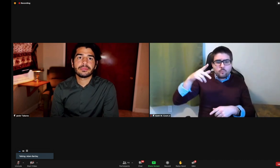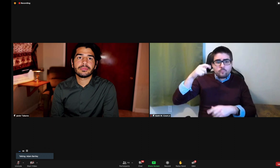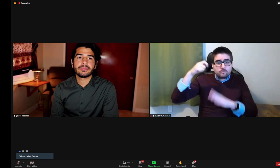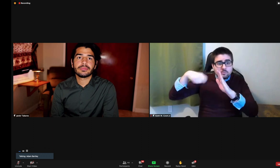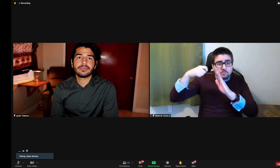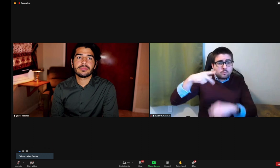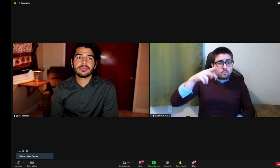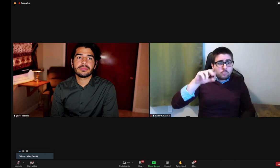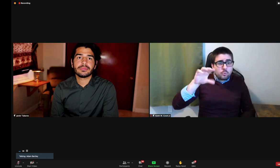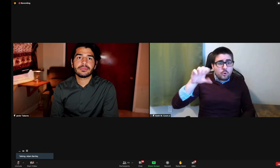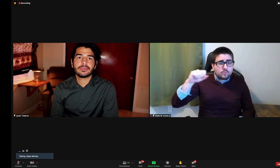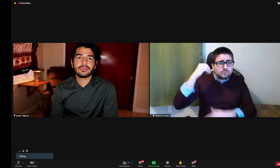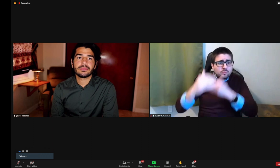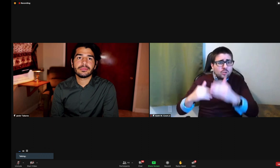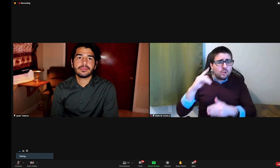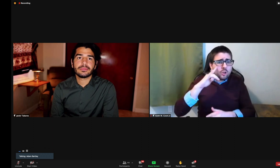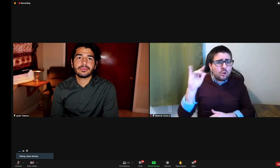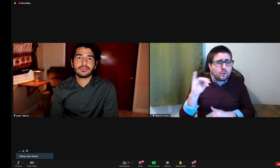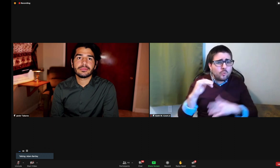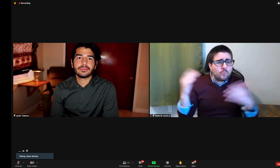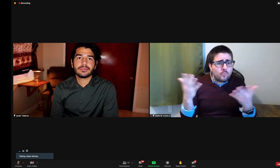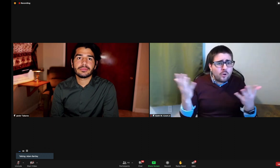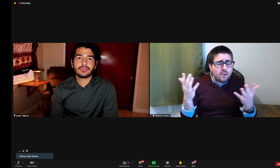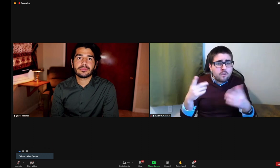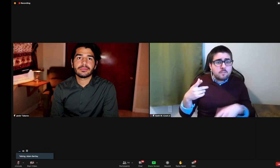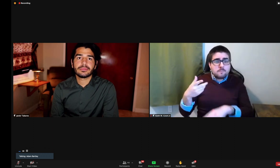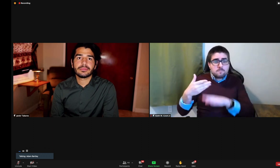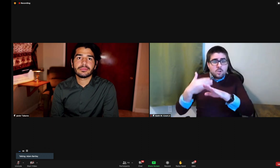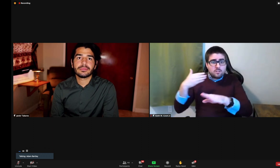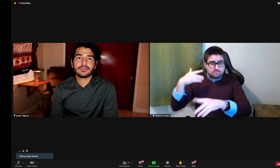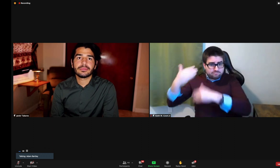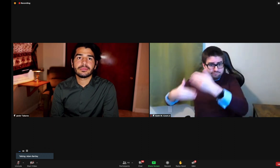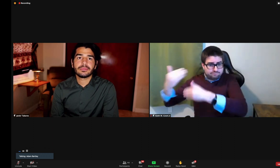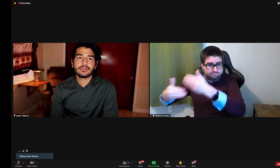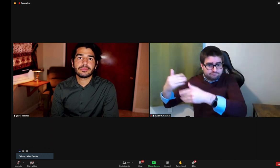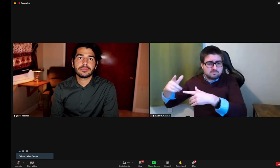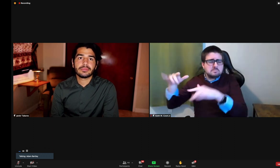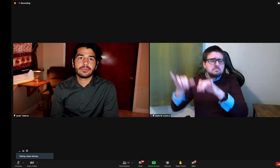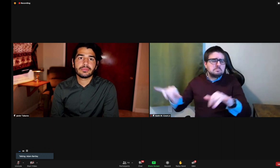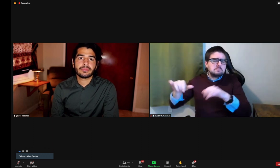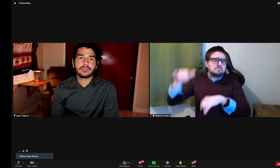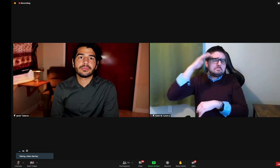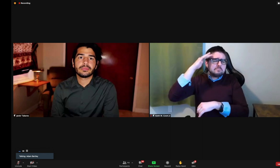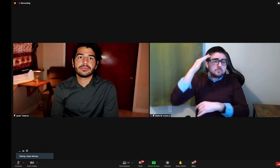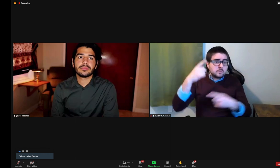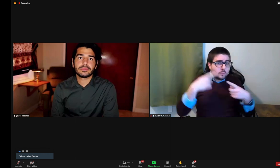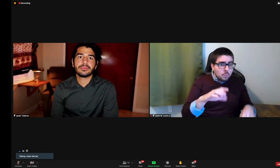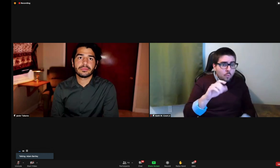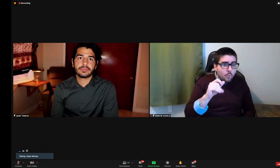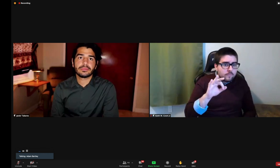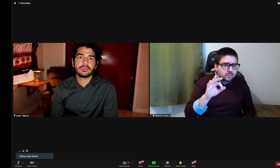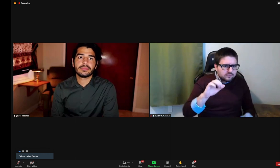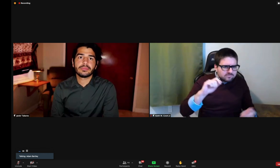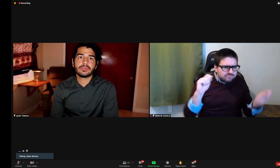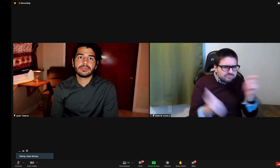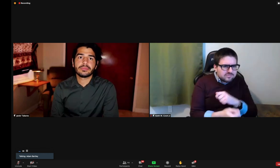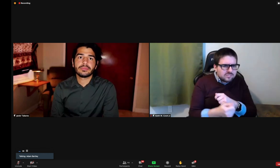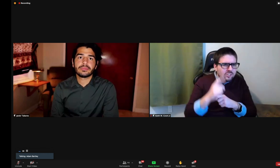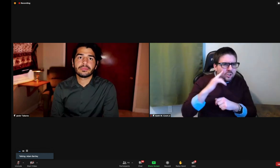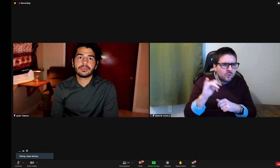you had a particular process for filming. Tell me a little more about what that process traditionally looked like, and how does that